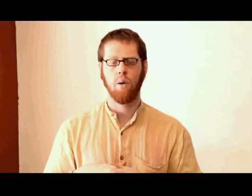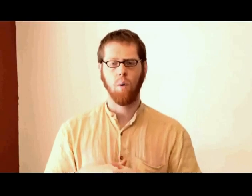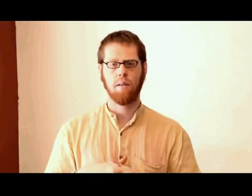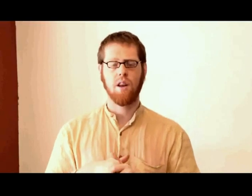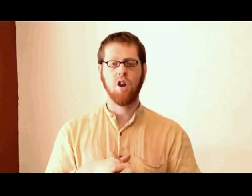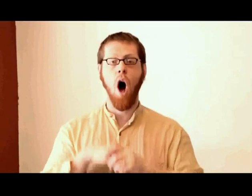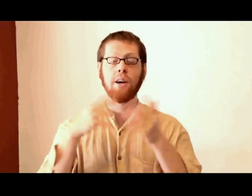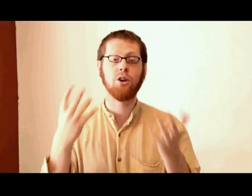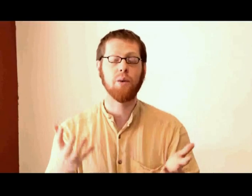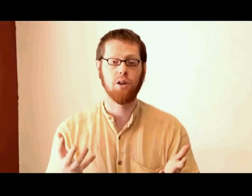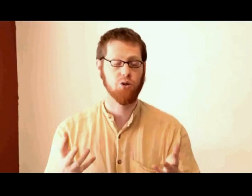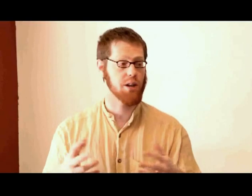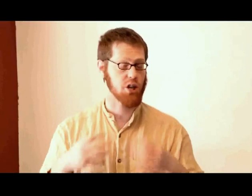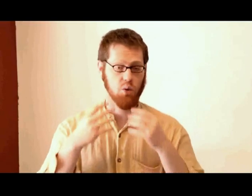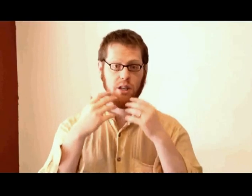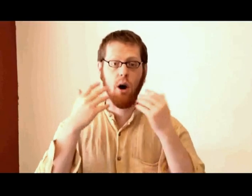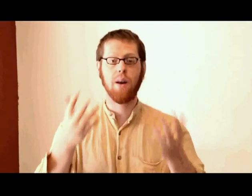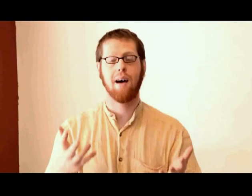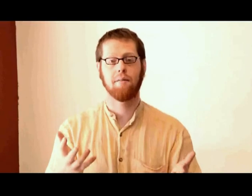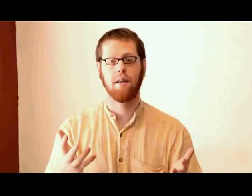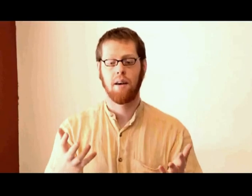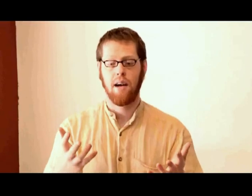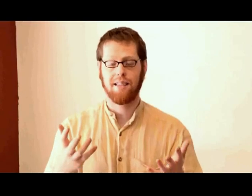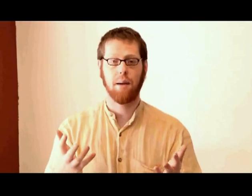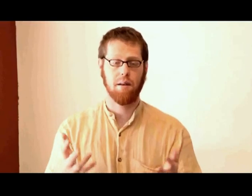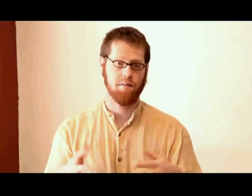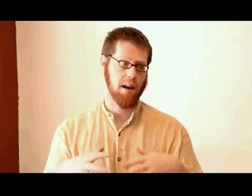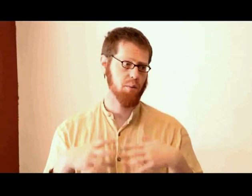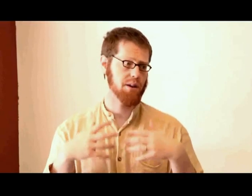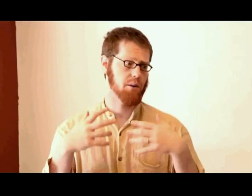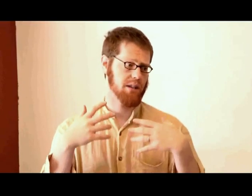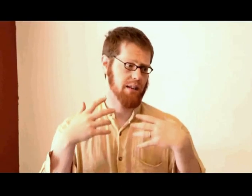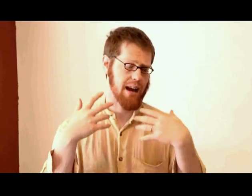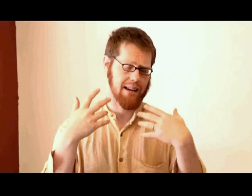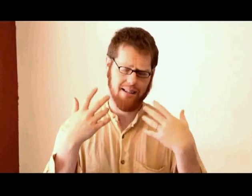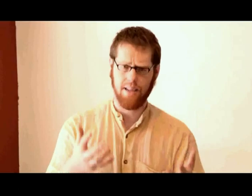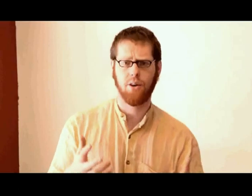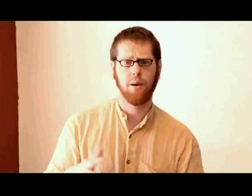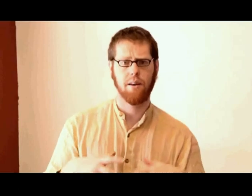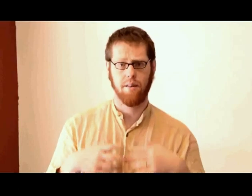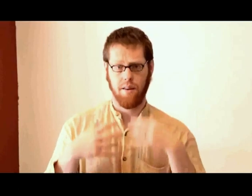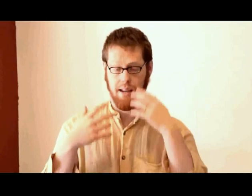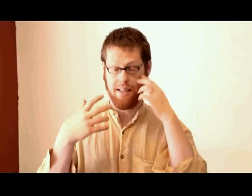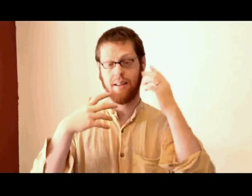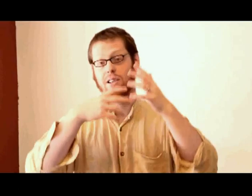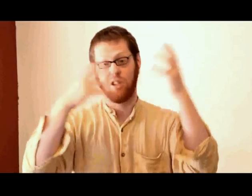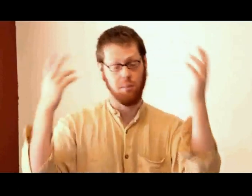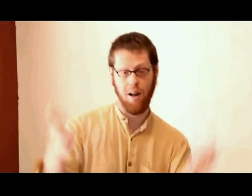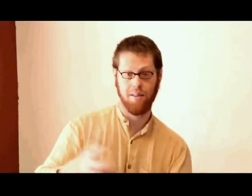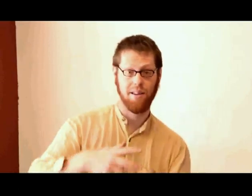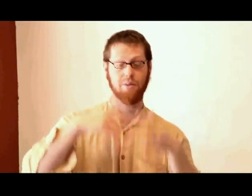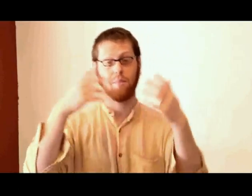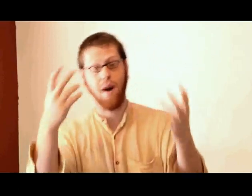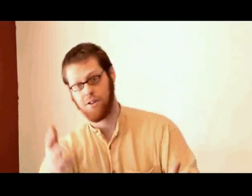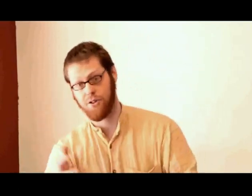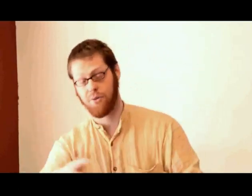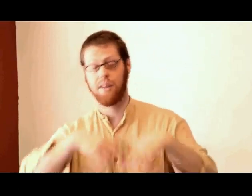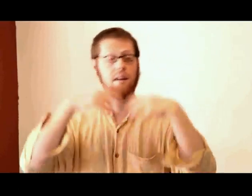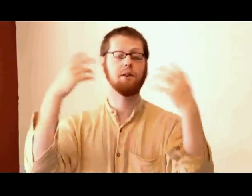are one of the non-credal traditions. We don't have a statement of faith. We don't say the Nicene Creed or the Nicene Constantinopolitan or the Apostles Creed. None of